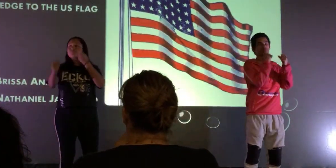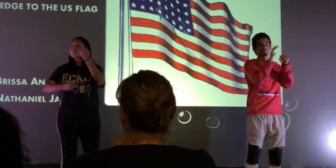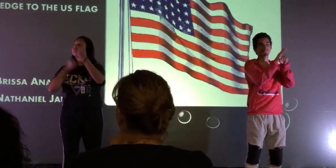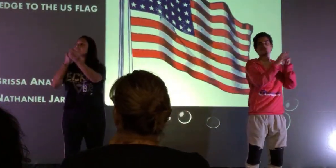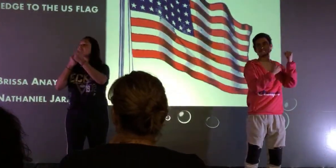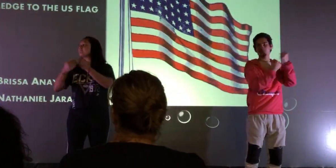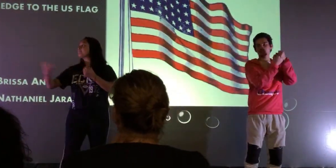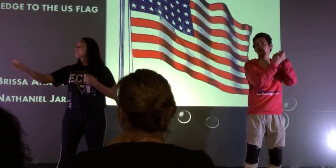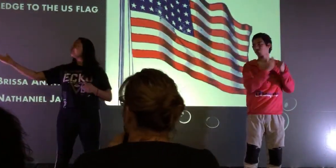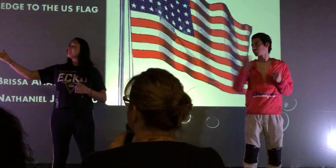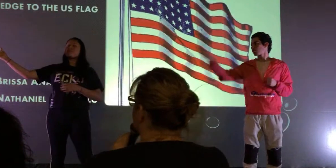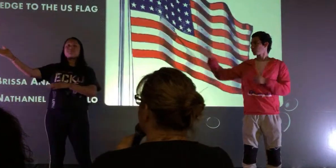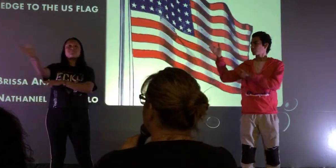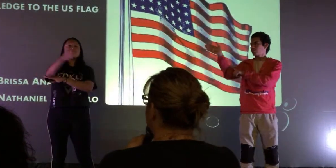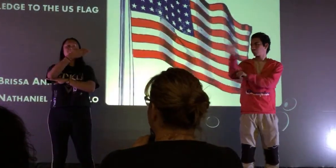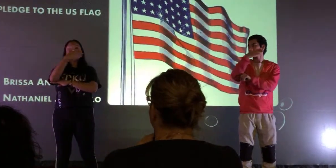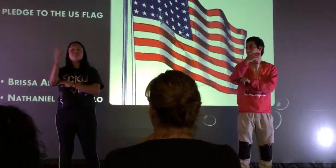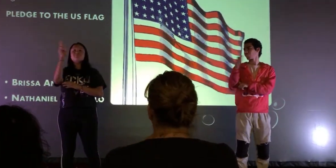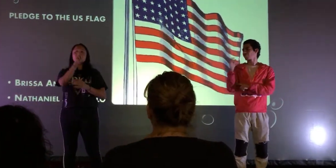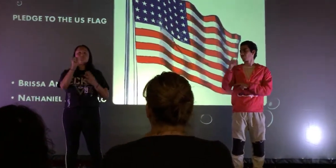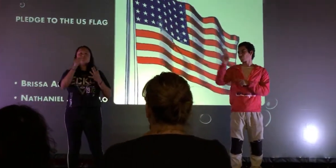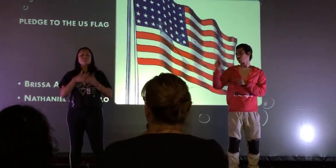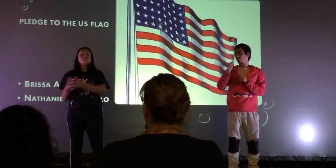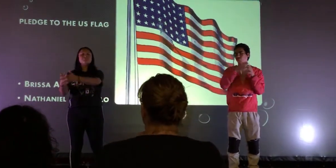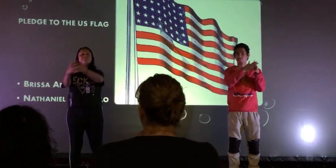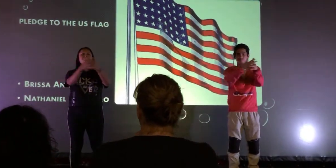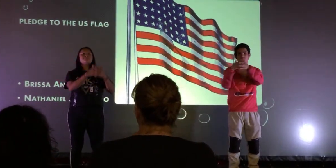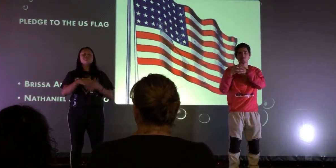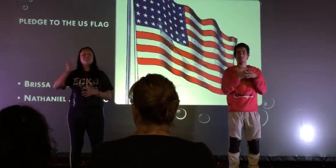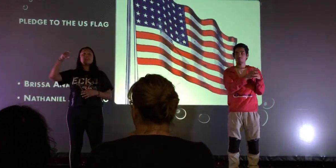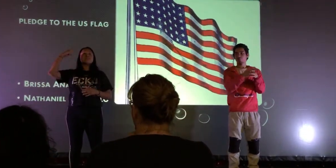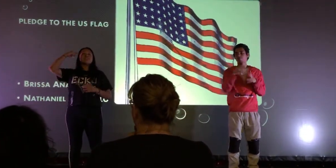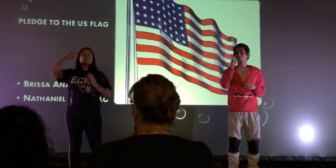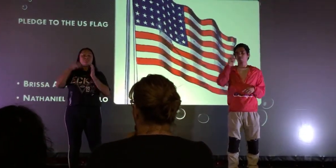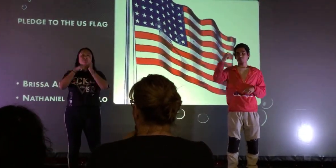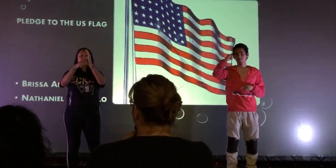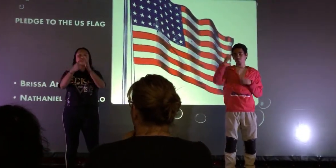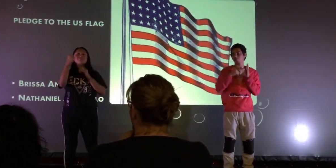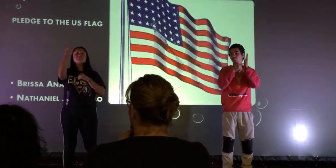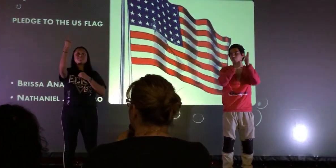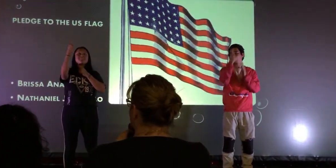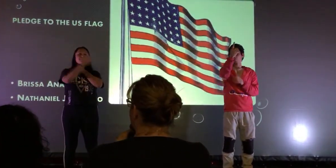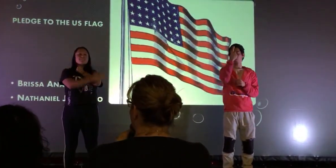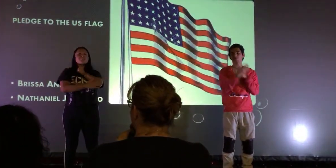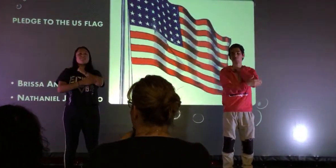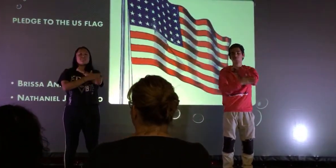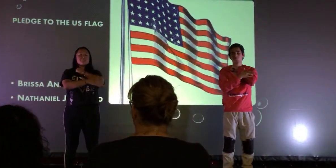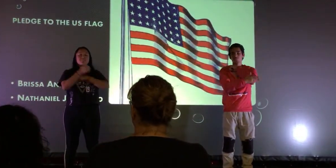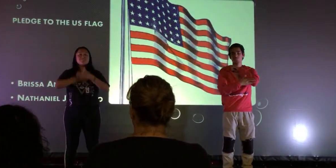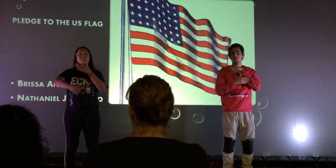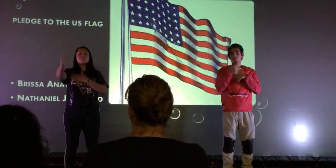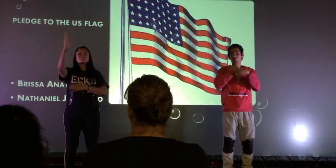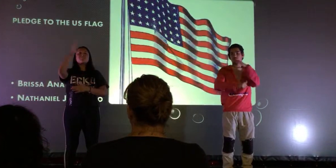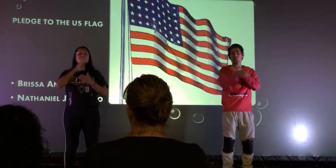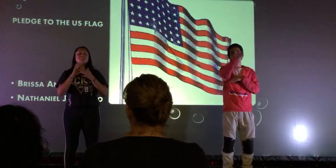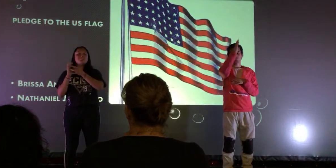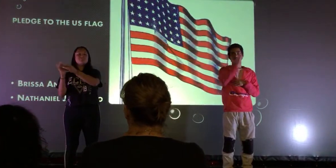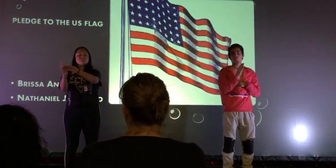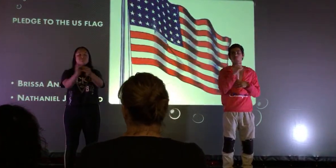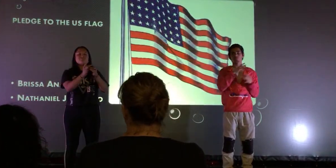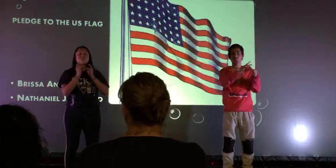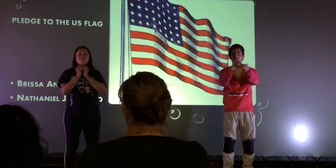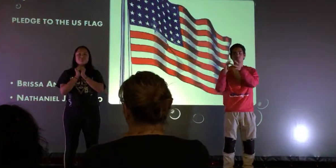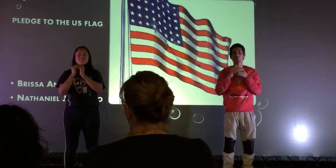I pledge allegiance to the flag of the United States of America and to the Republic for which it stands